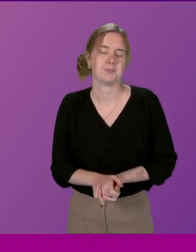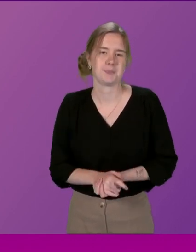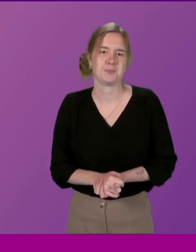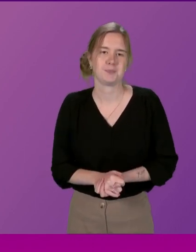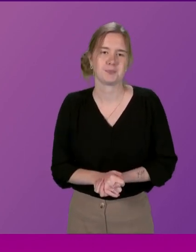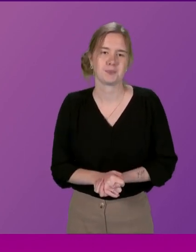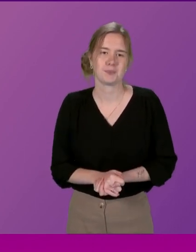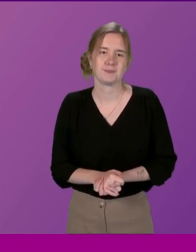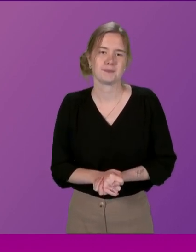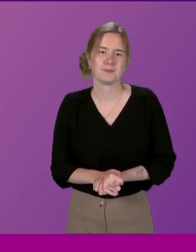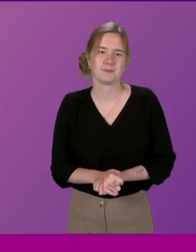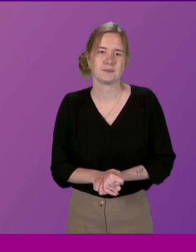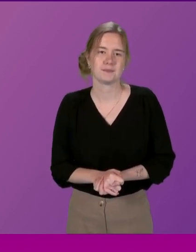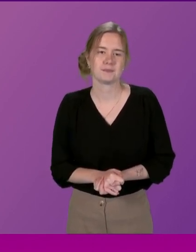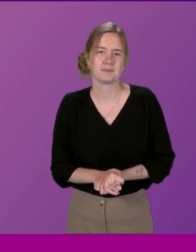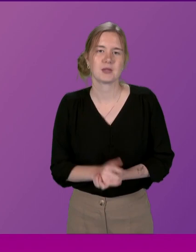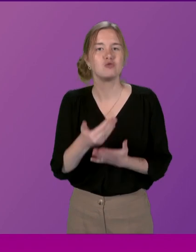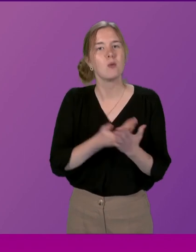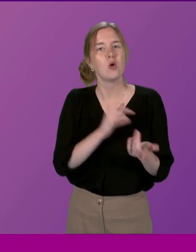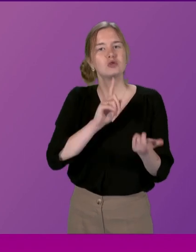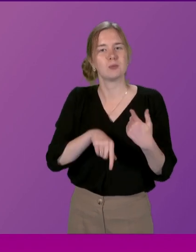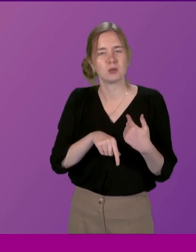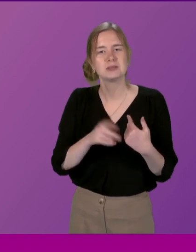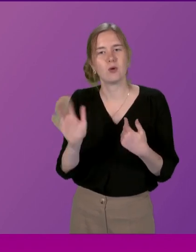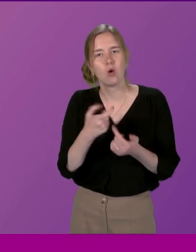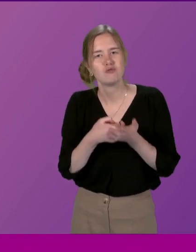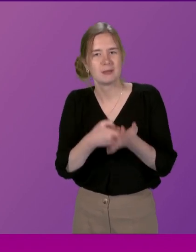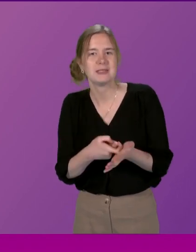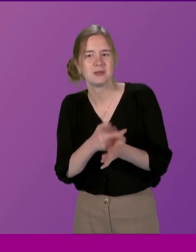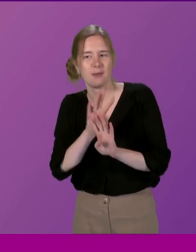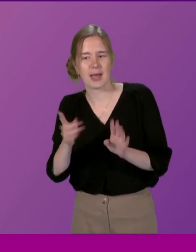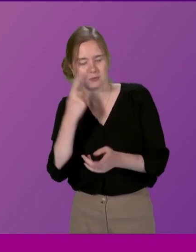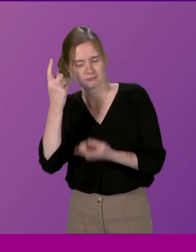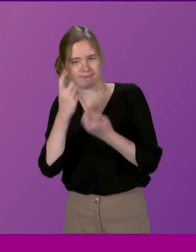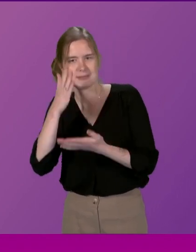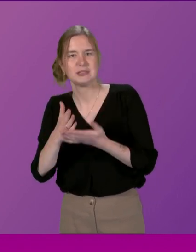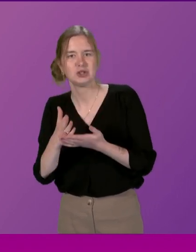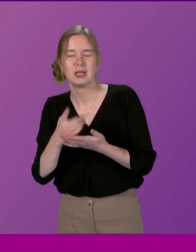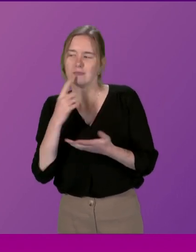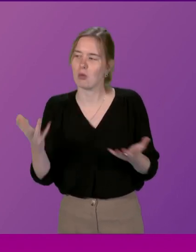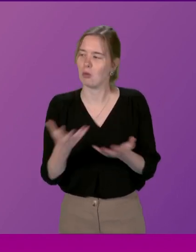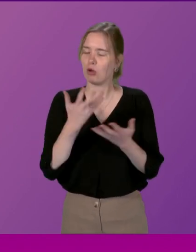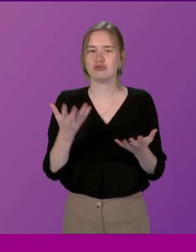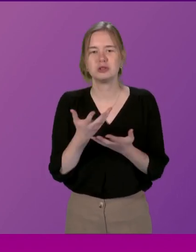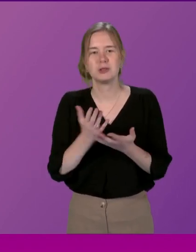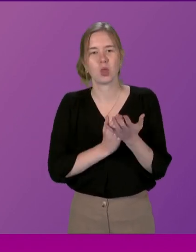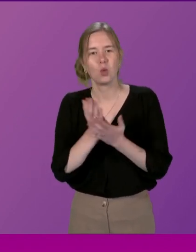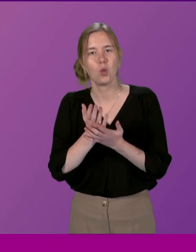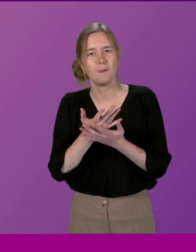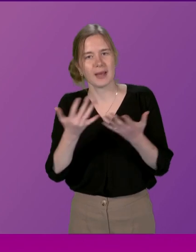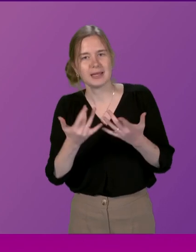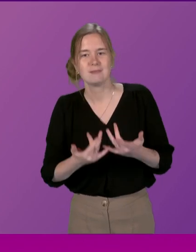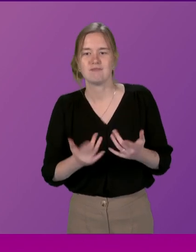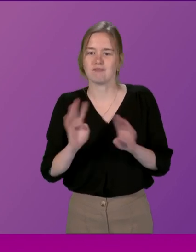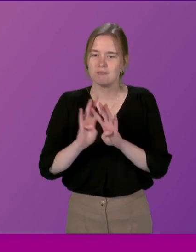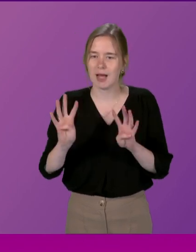Our report responds in detail to all the recommendations that the panel made And it was encouraging to find that, in many respects, the